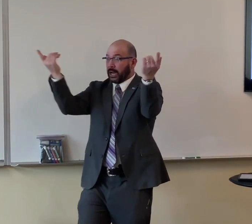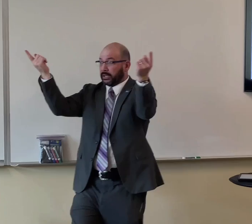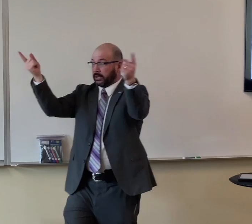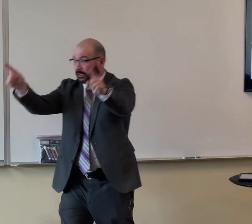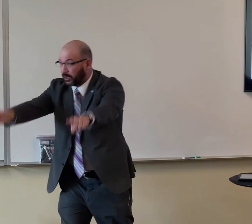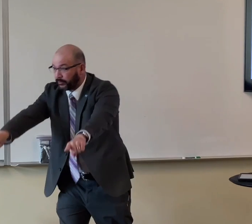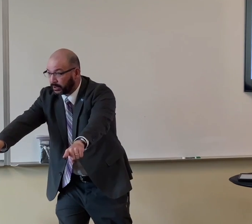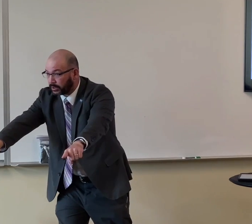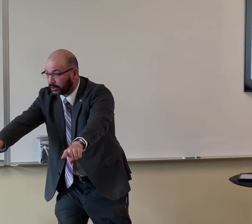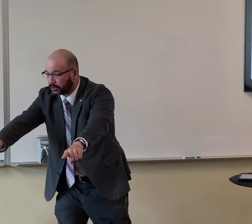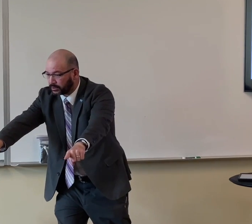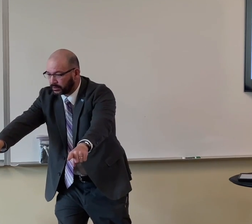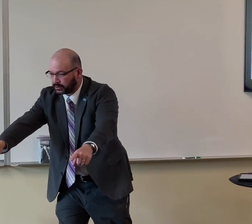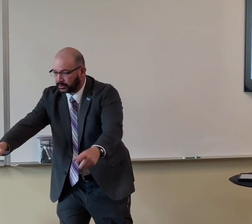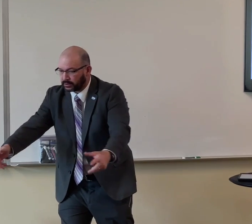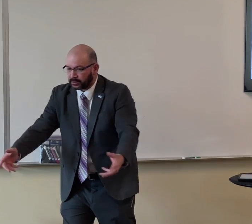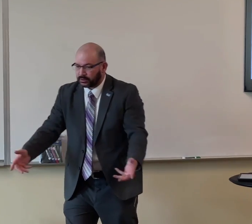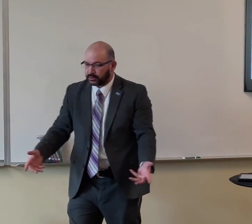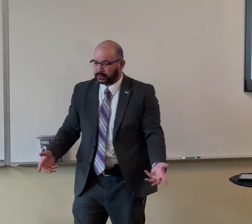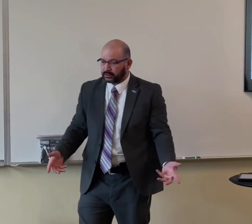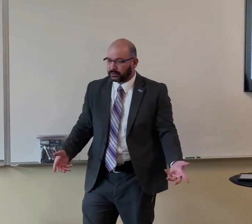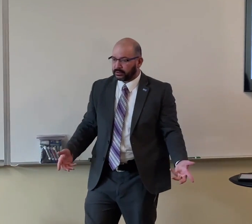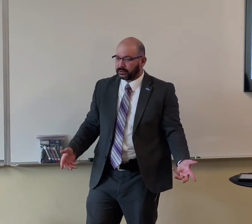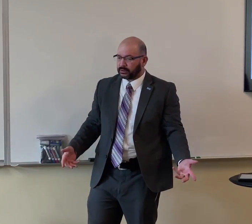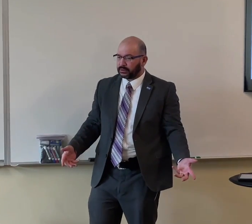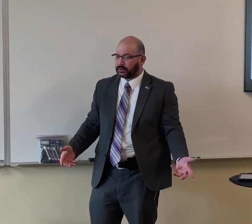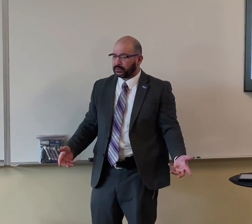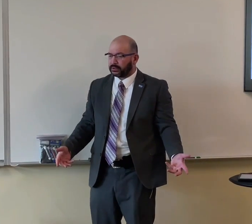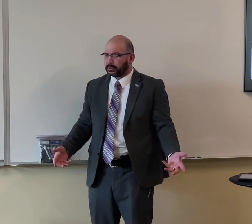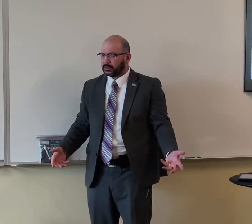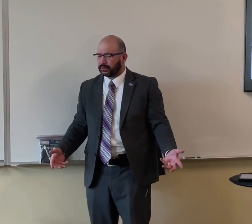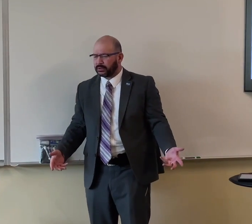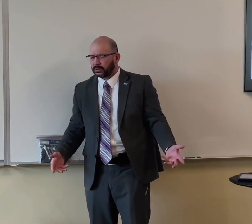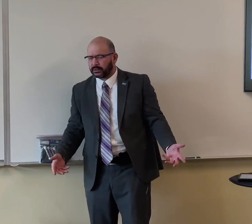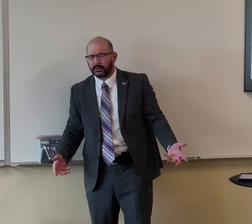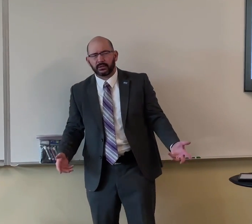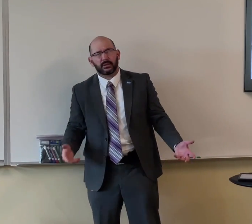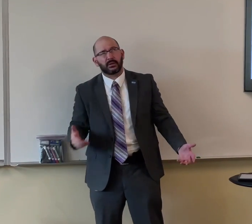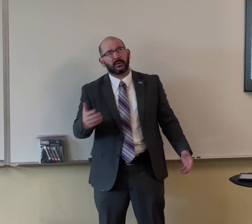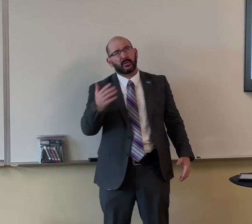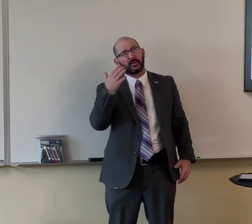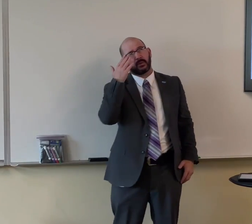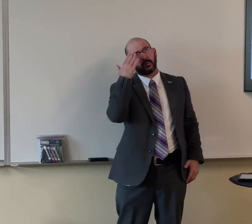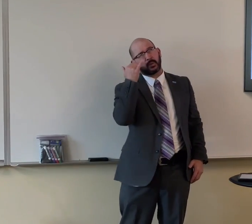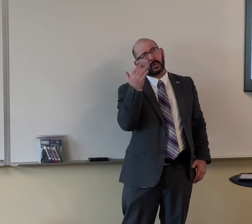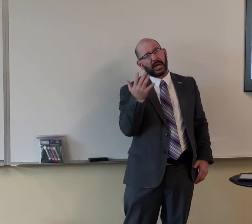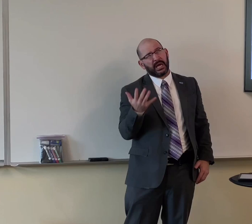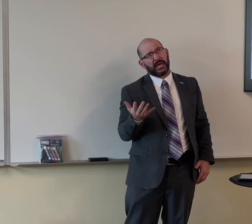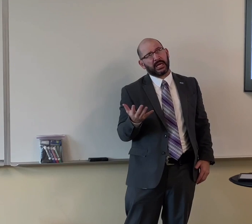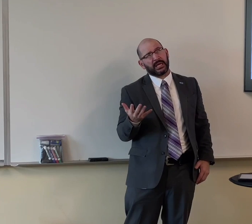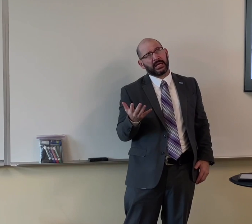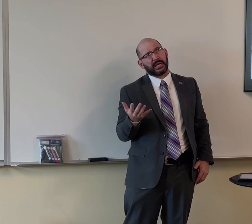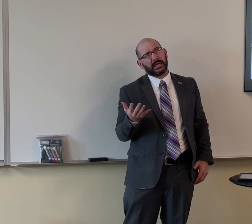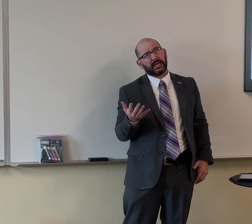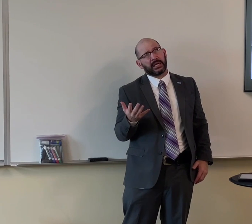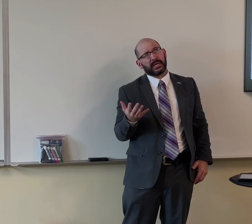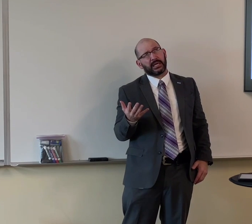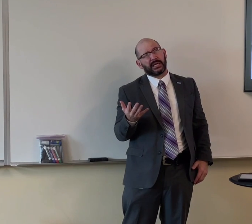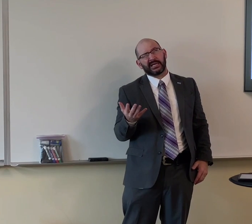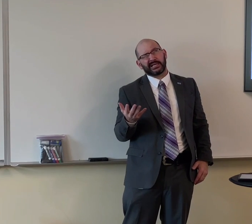If, when something bad happens, you say, hmm, I'm not real fond of this, but God, why, why is this